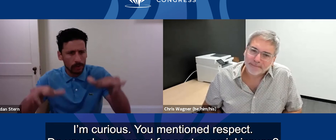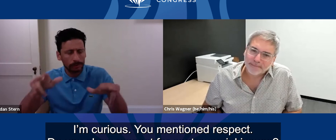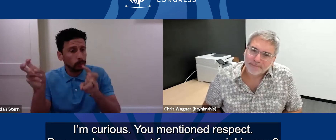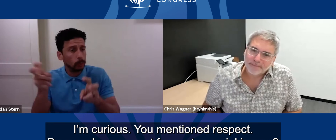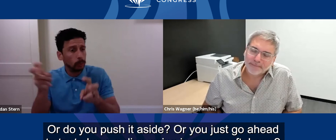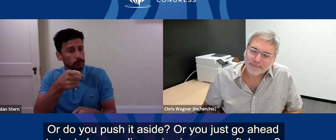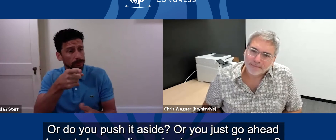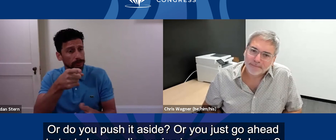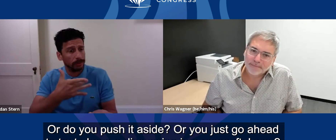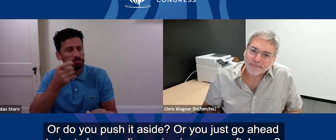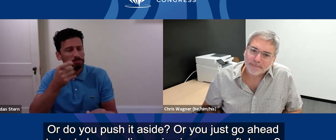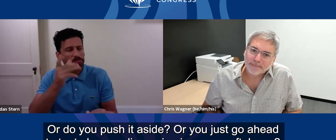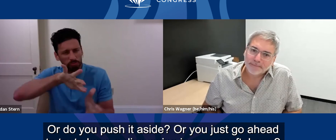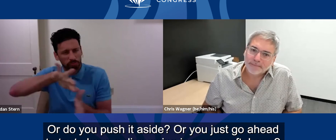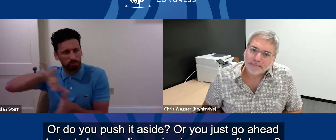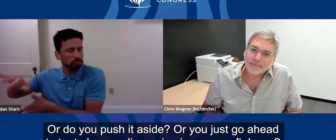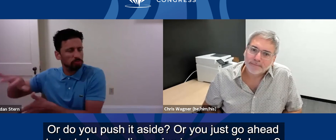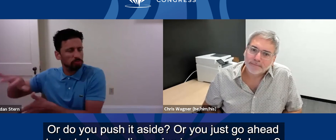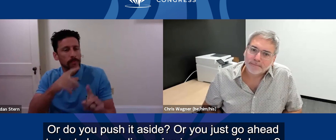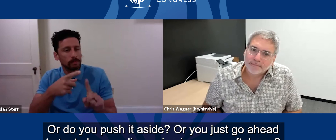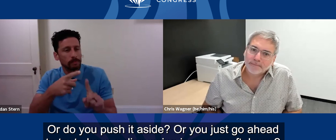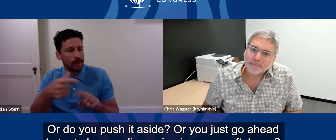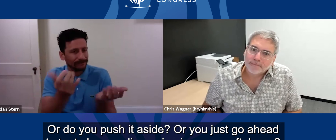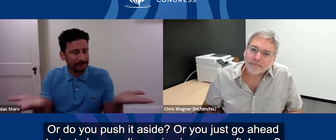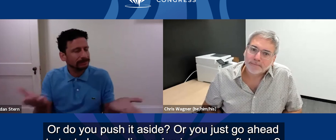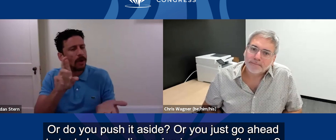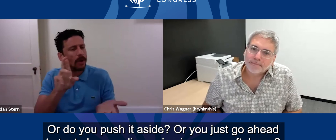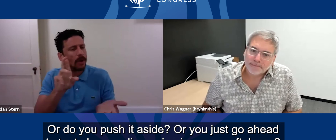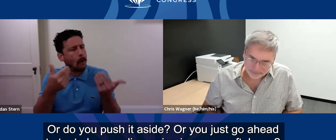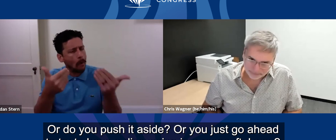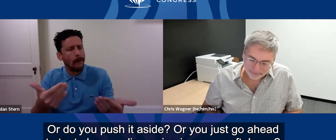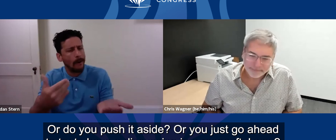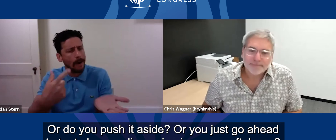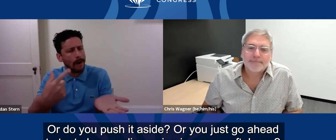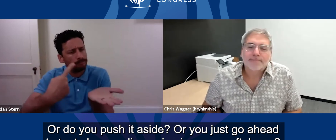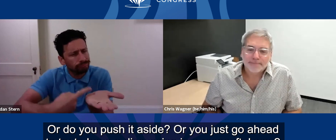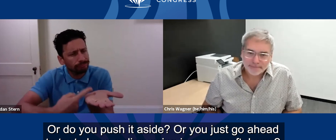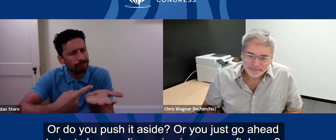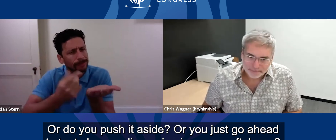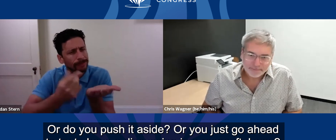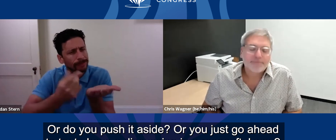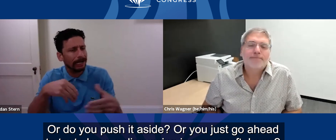Or do you push it aside? Or do you just go ahead and try to have a discussion in a respectful way?